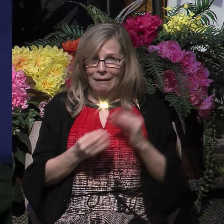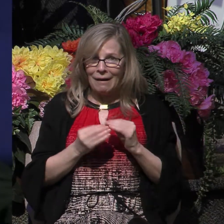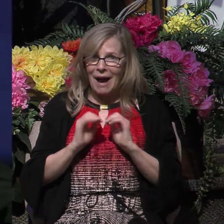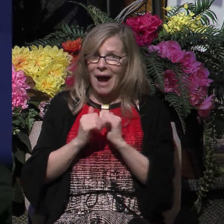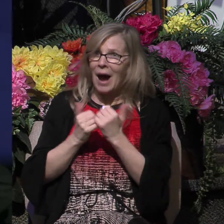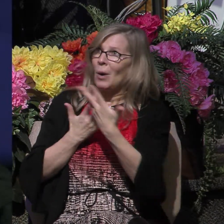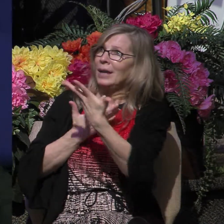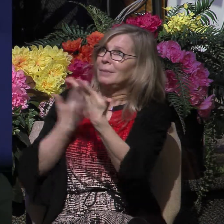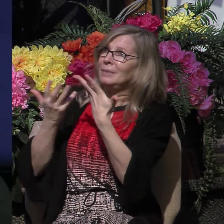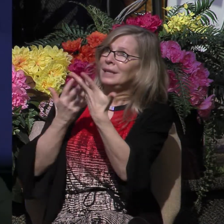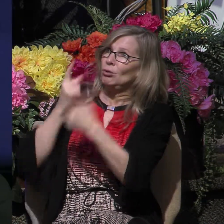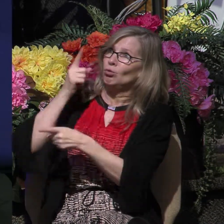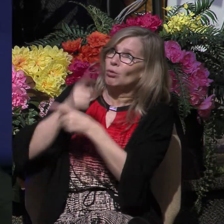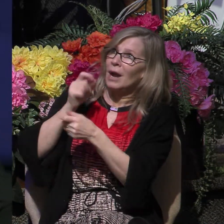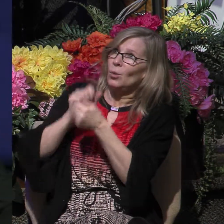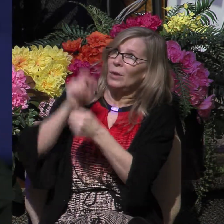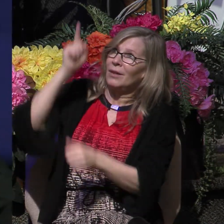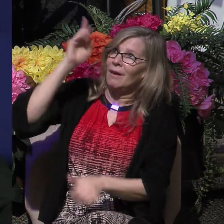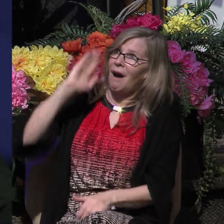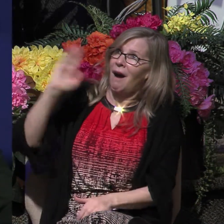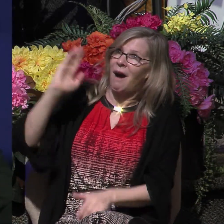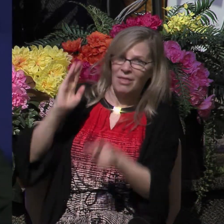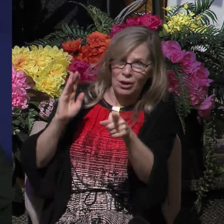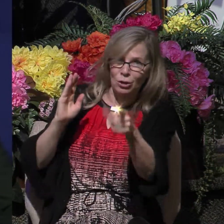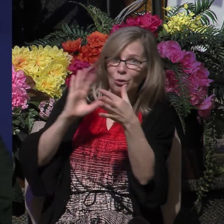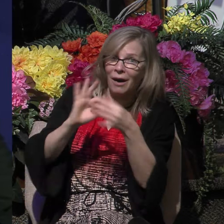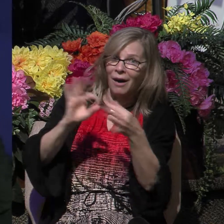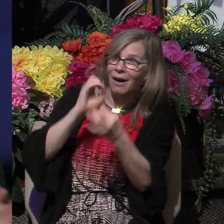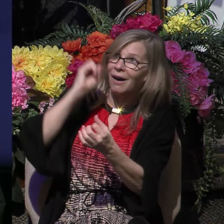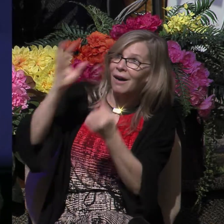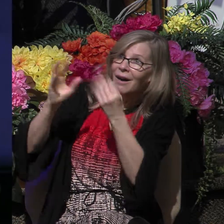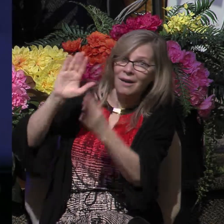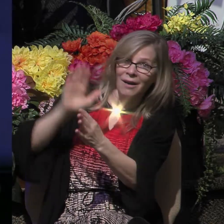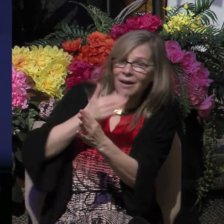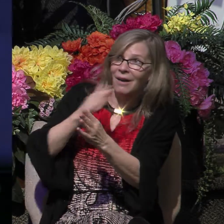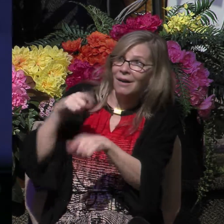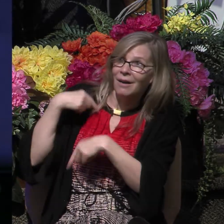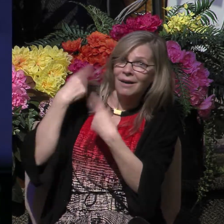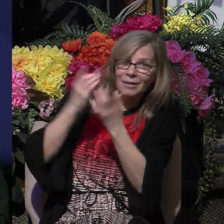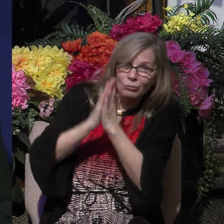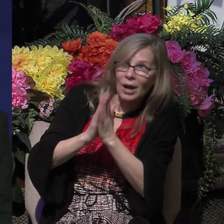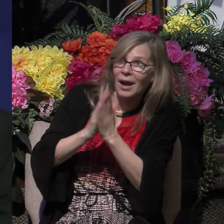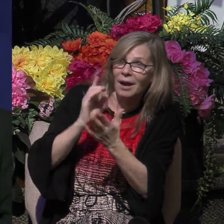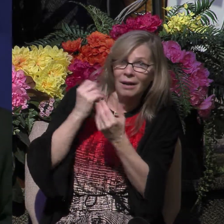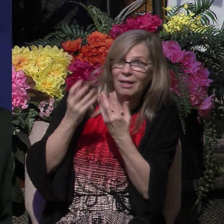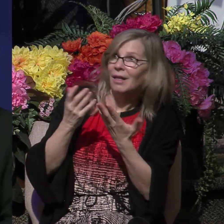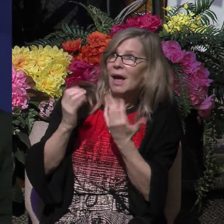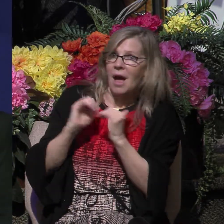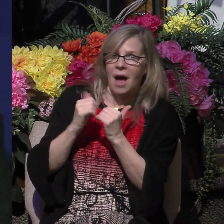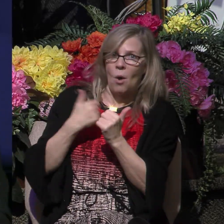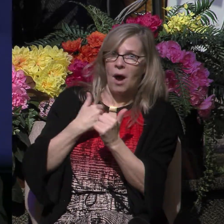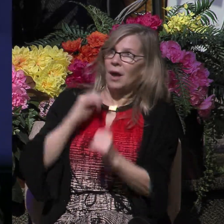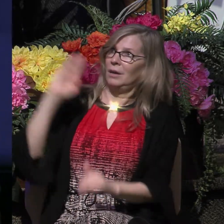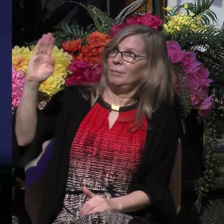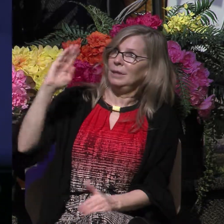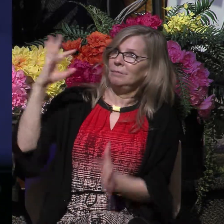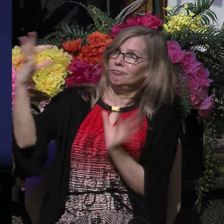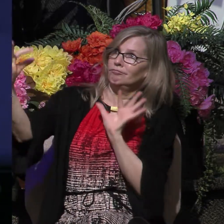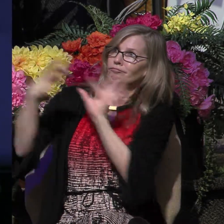with the God that you speak of? See, this man, like everyone else in Philippi, he had heard that Paul and